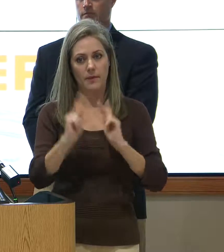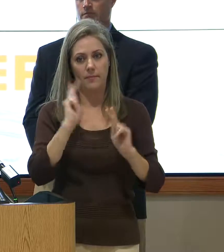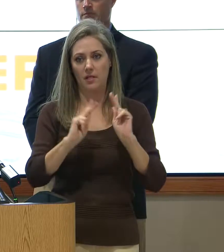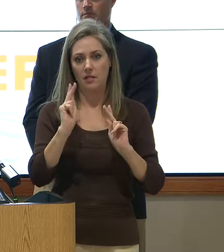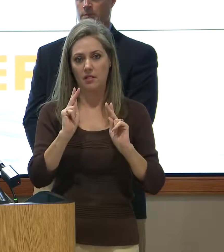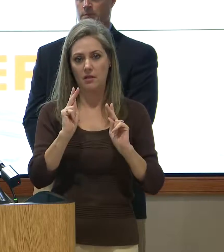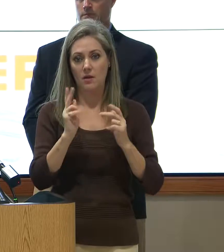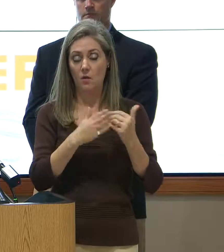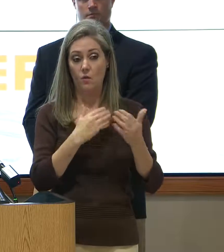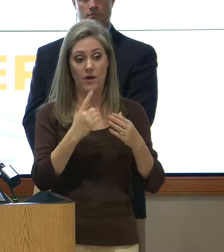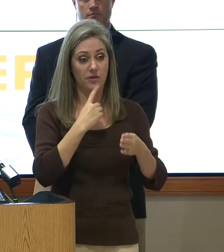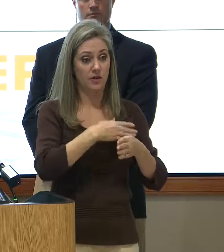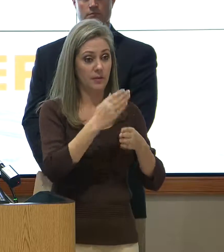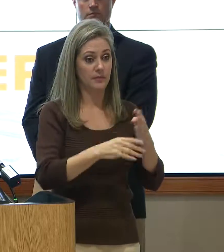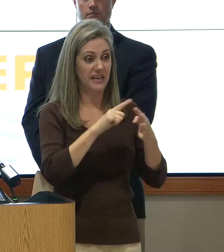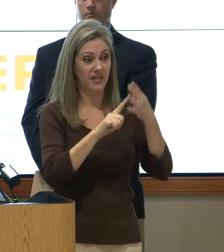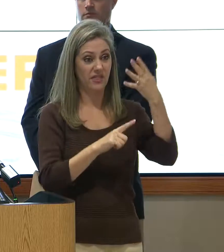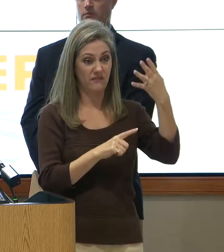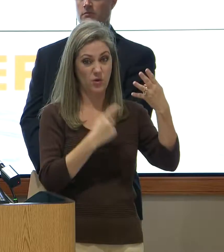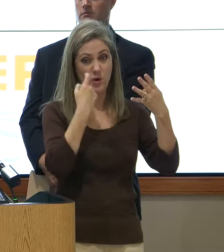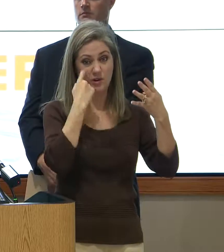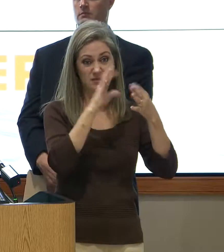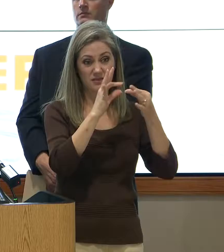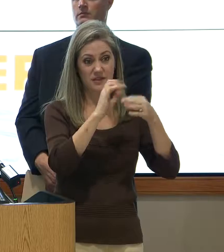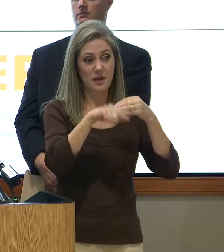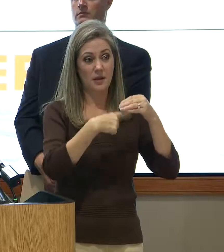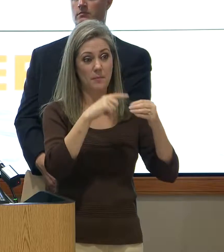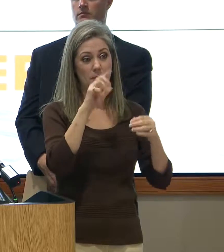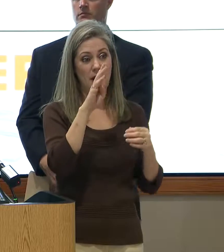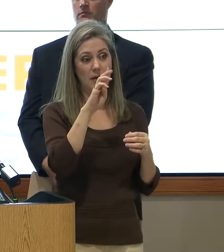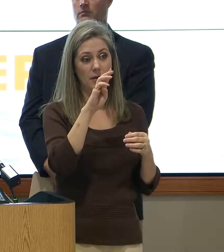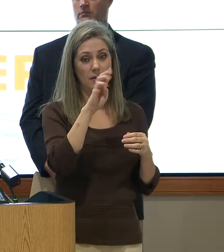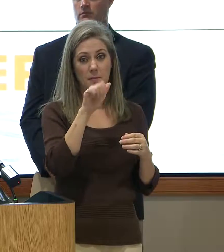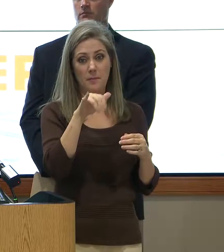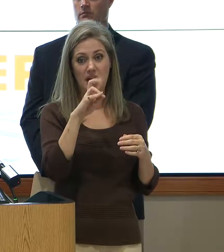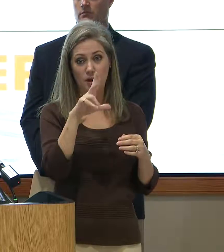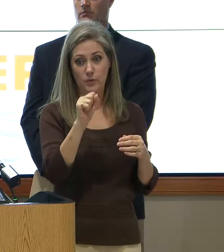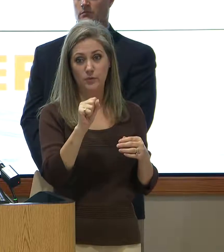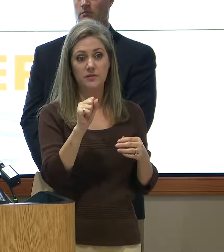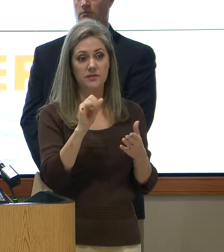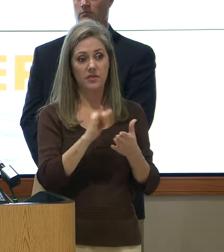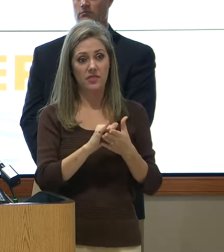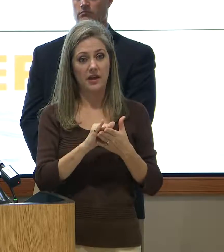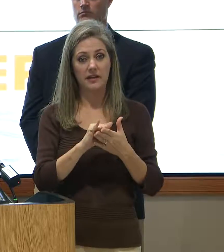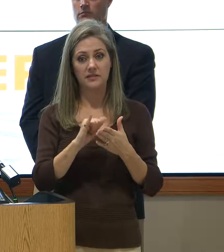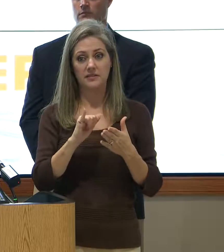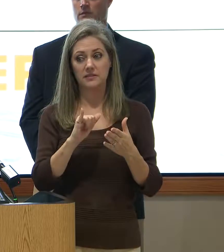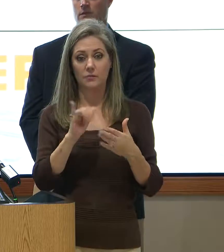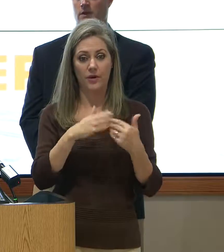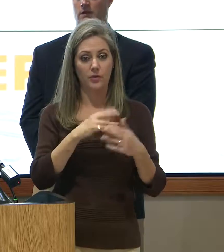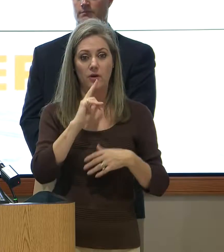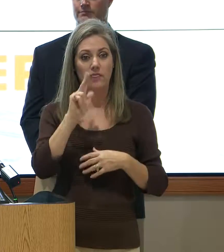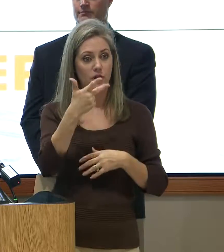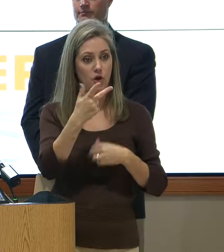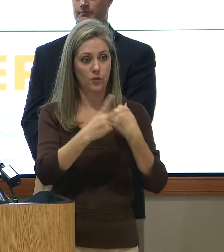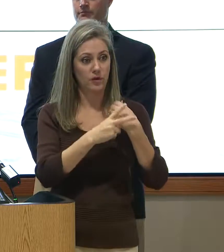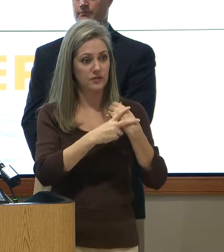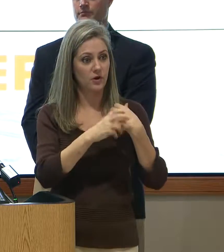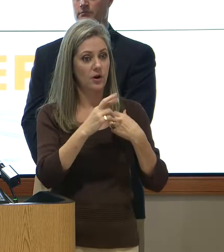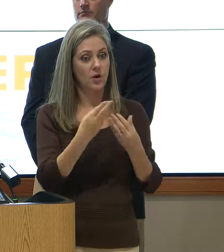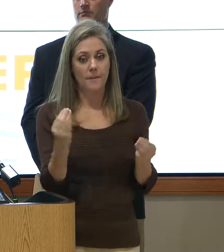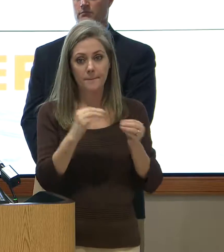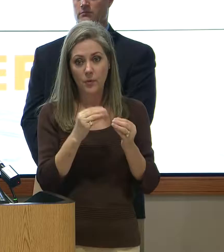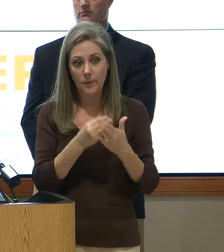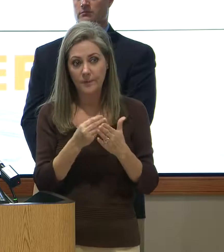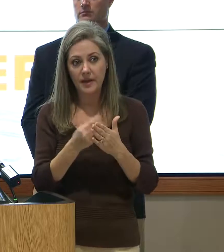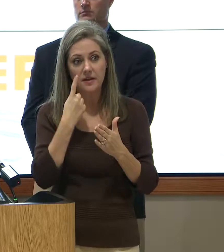whether it's completing the four projects on the BIOS, whether it's the third reservoir, whether it's more money